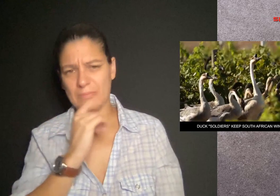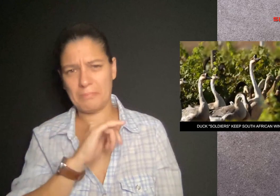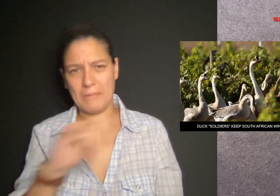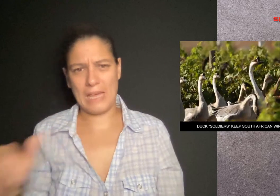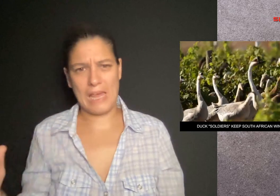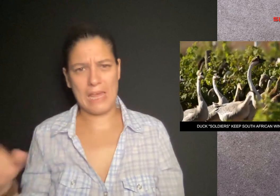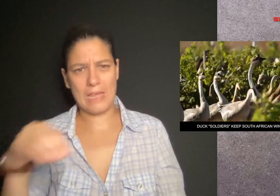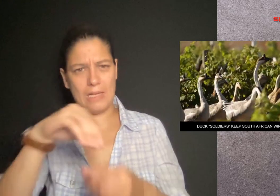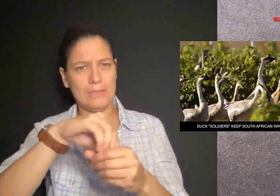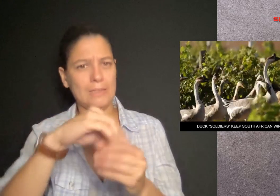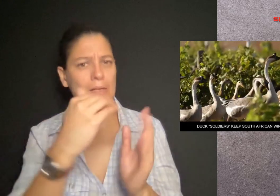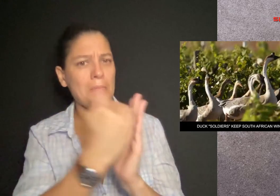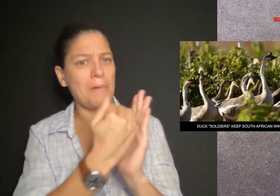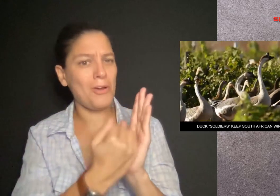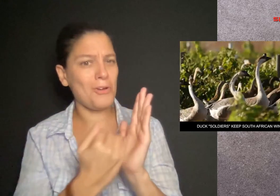is never on the menu.